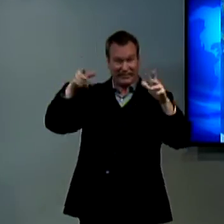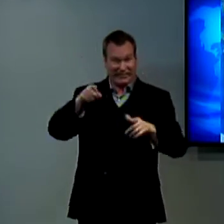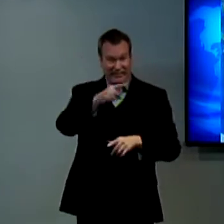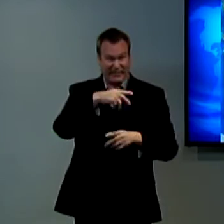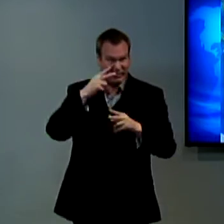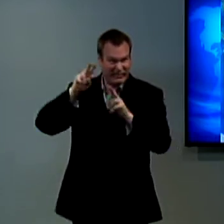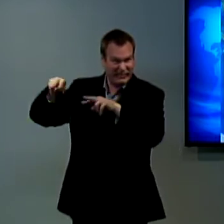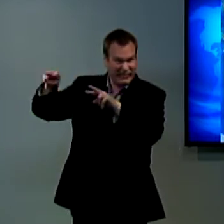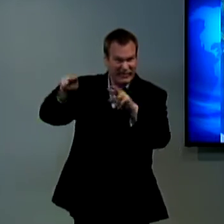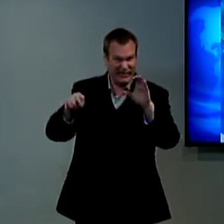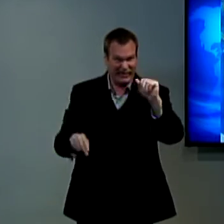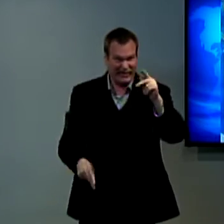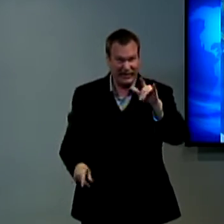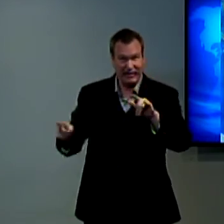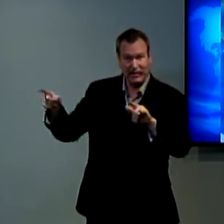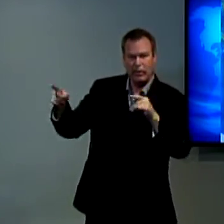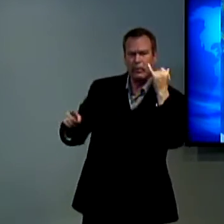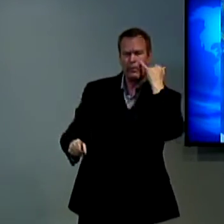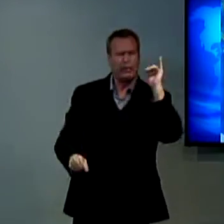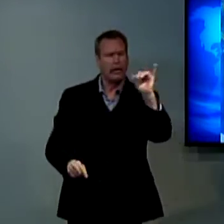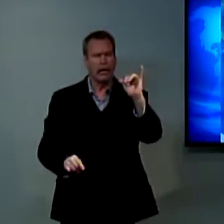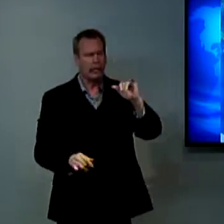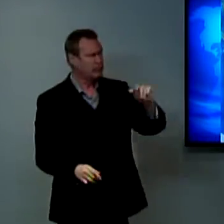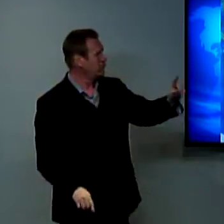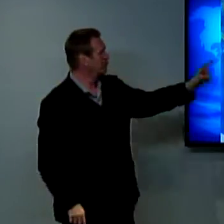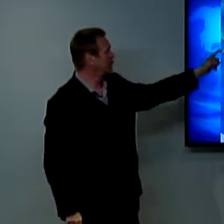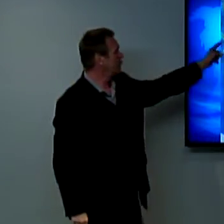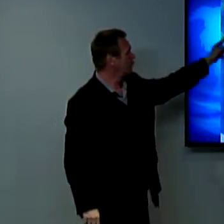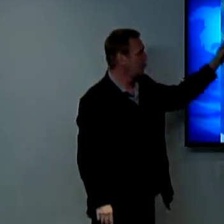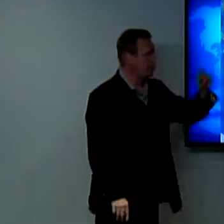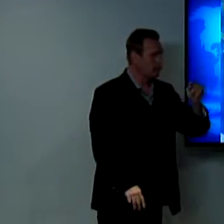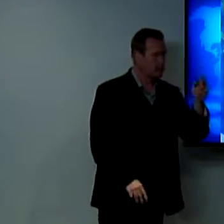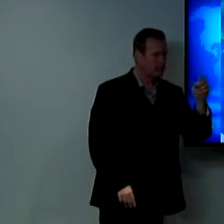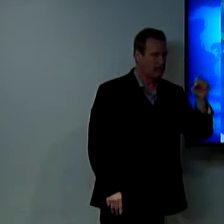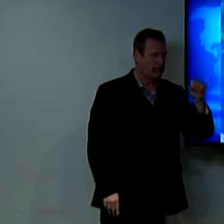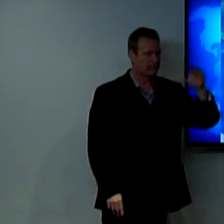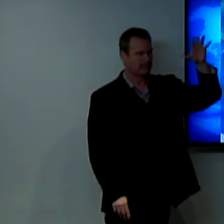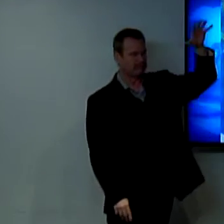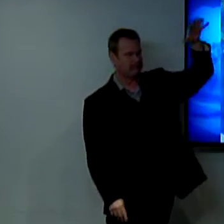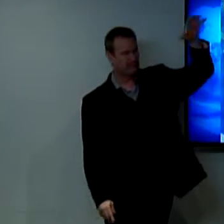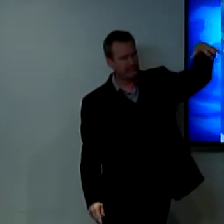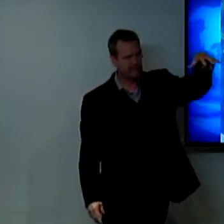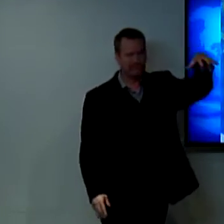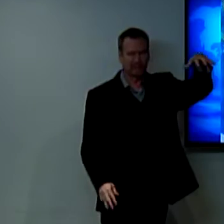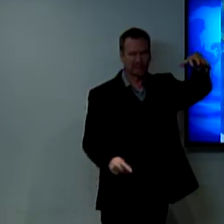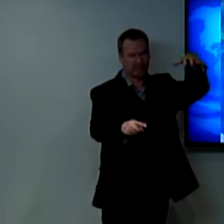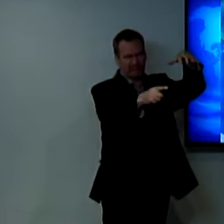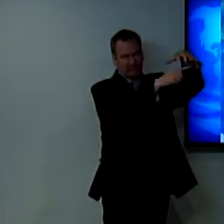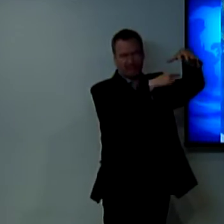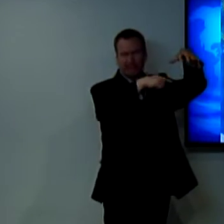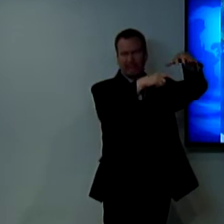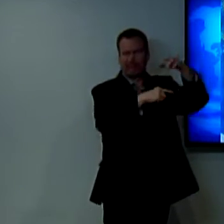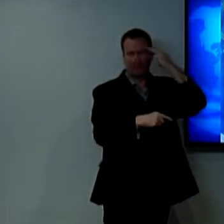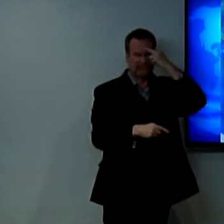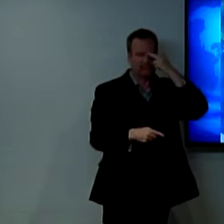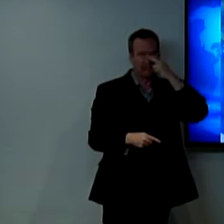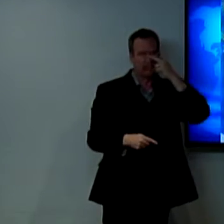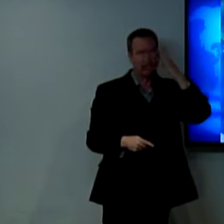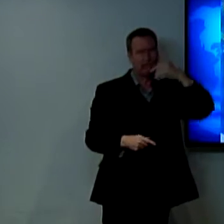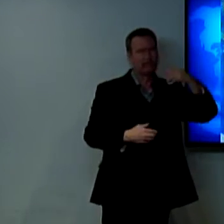there it's gorgeous isn't it if you haven't been there then you really should go but it wasn't quite like that in Thessalonica but it was set like at the top of the